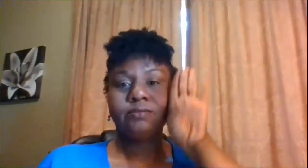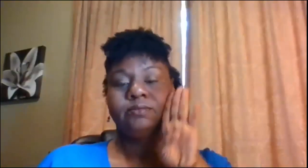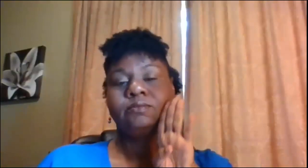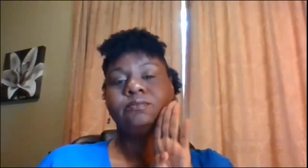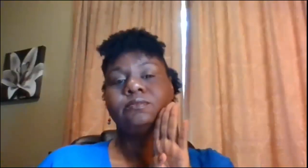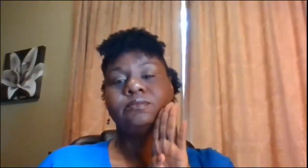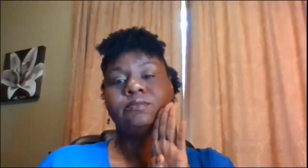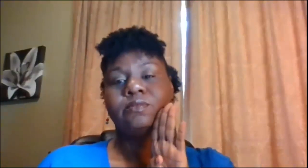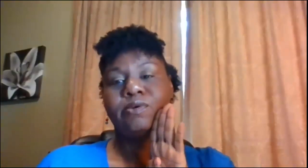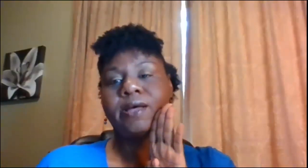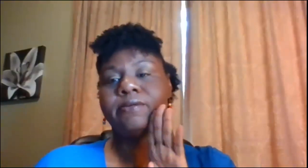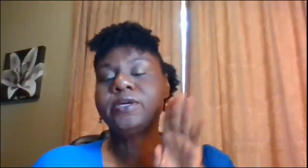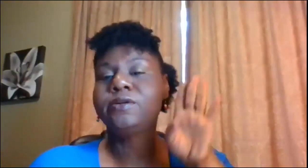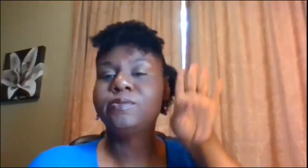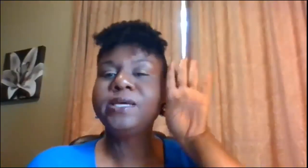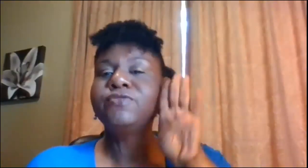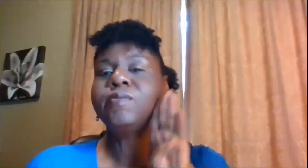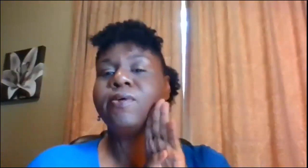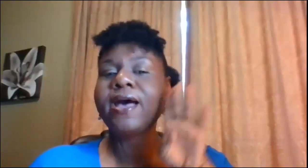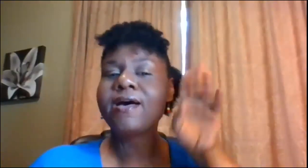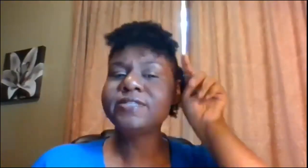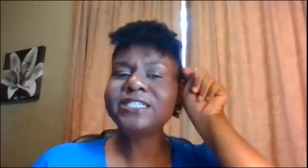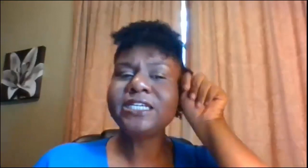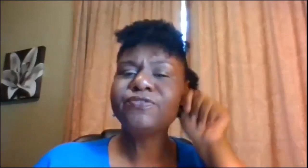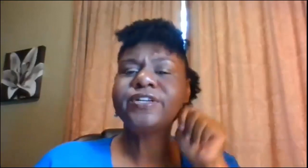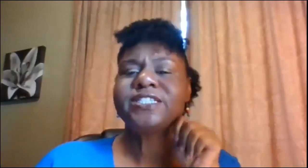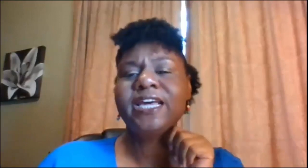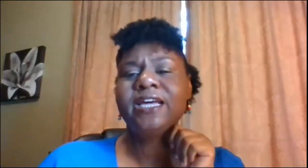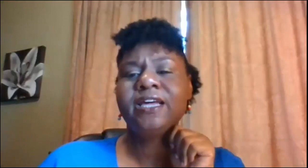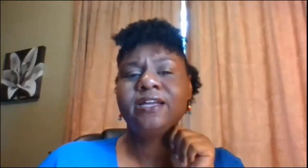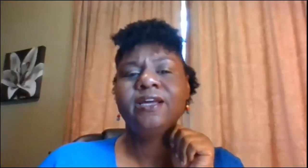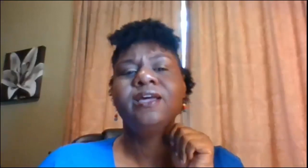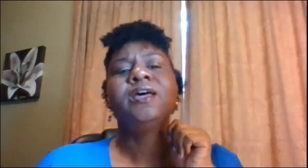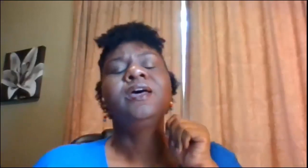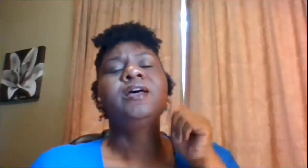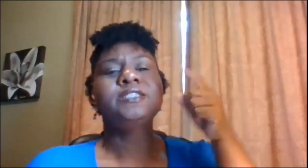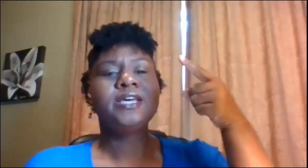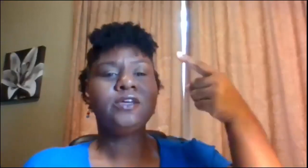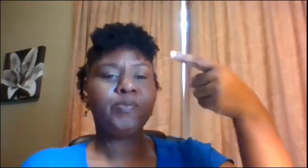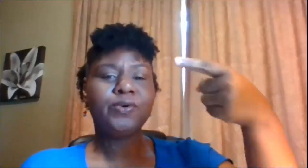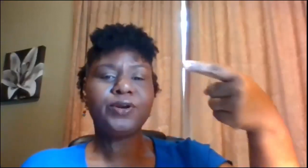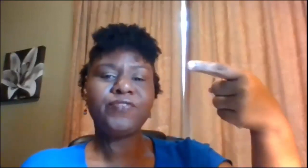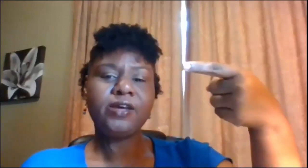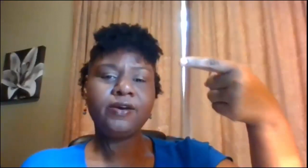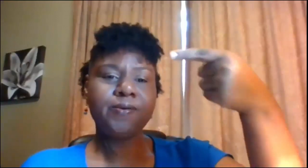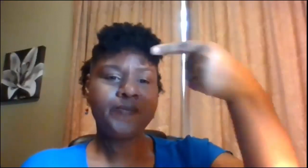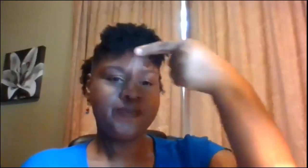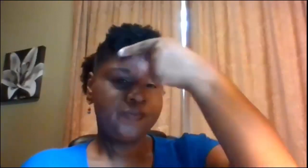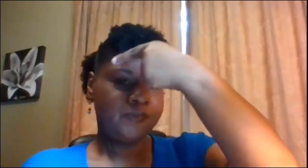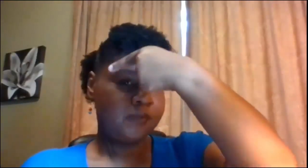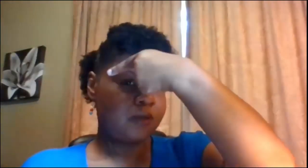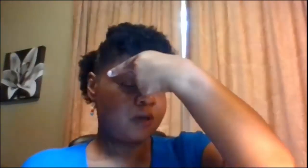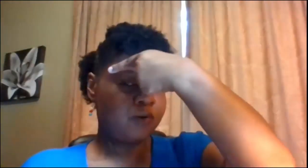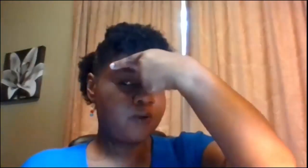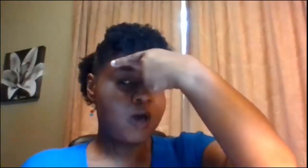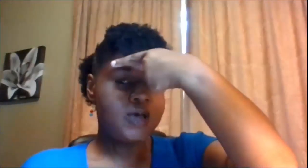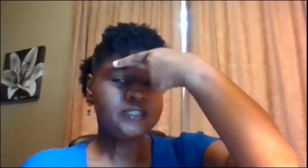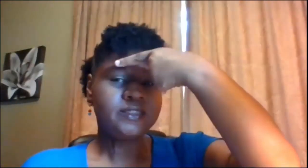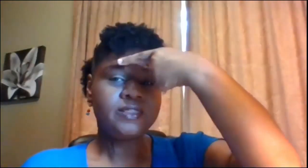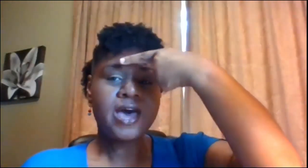brown brown brown you can do B for brown T for tan take your pointer finger across the